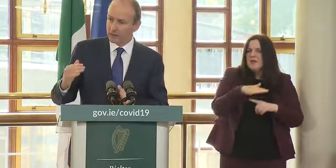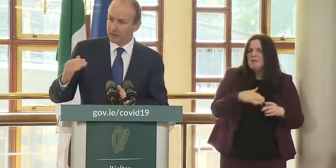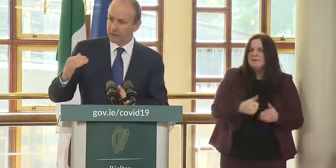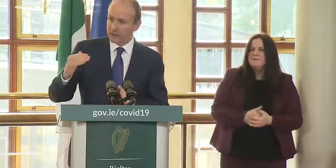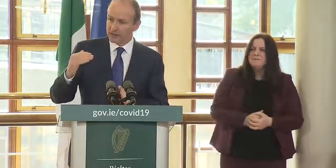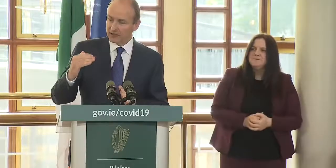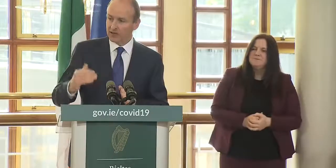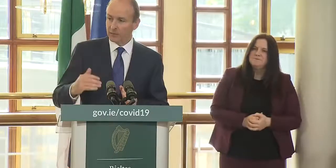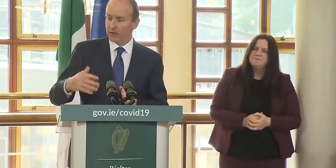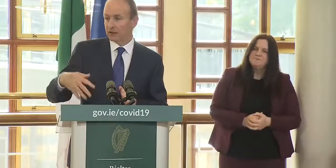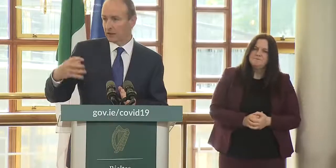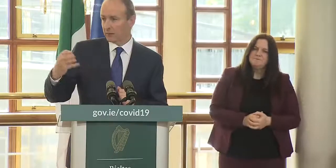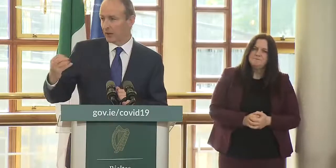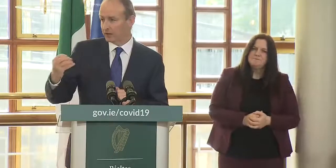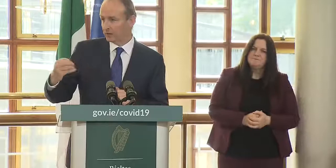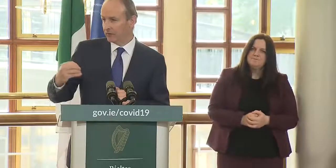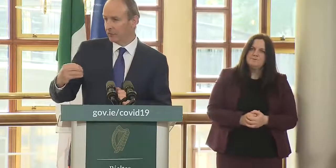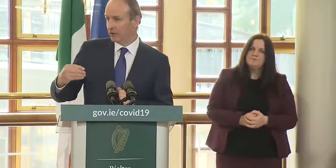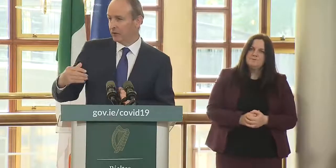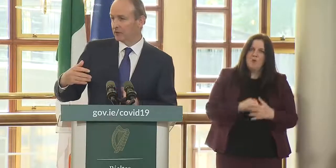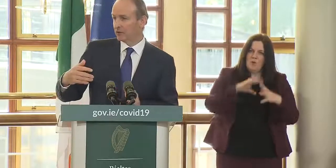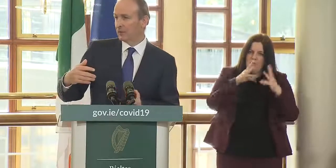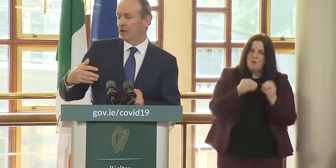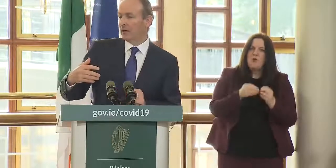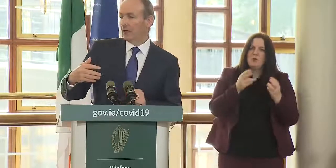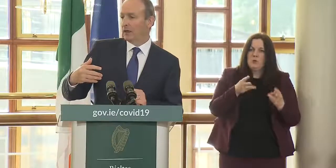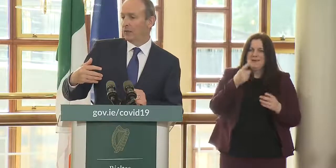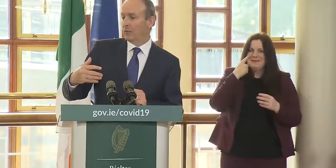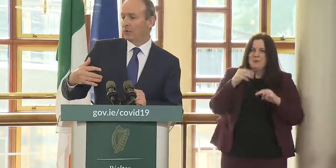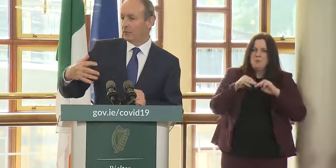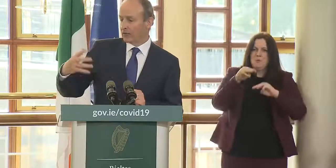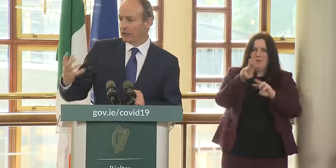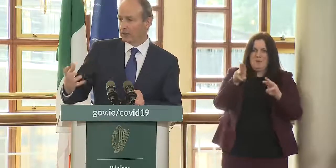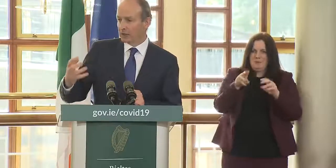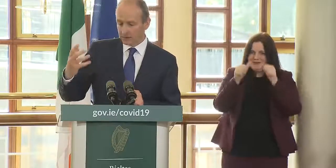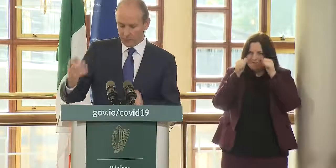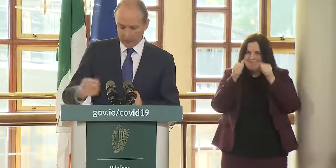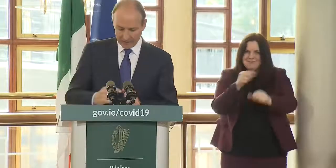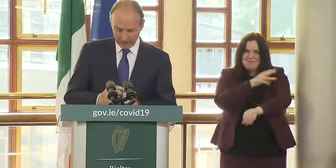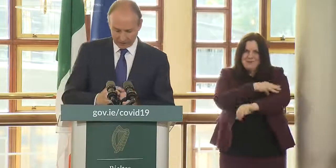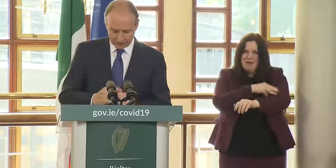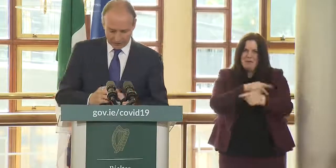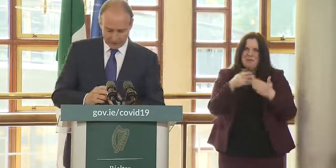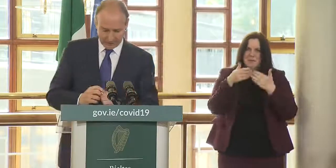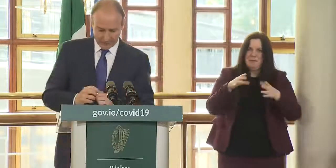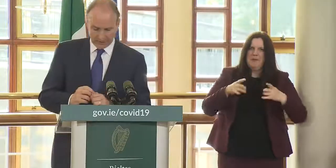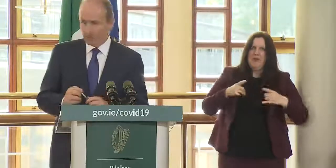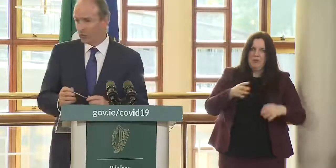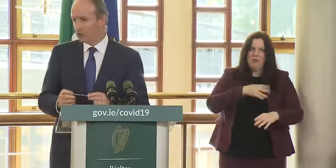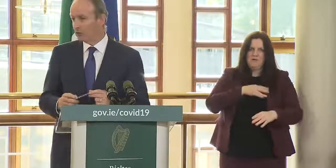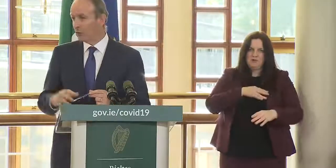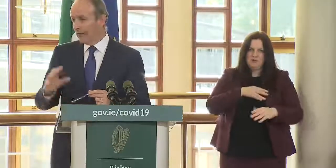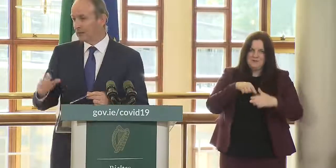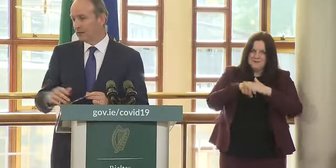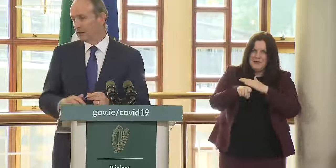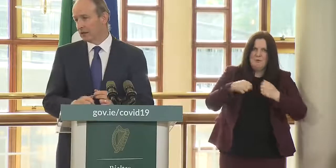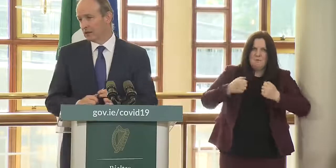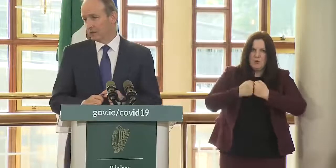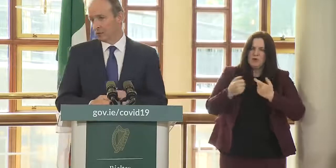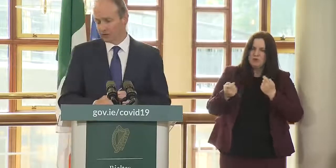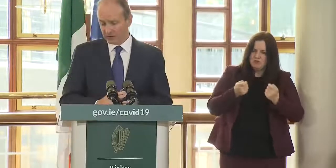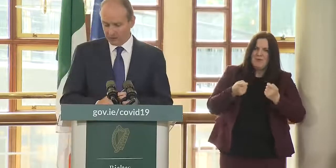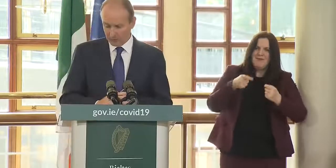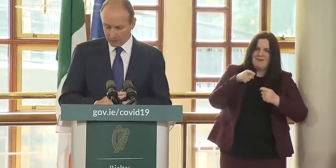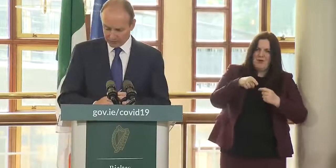and in tandem with that then there'll be heightened visibilities um of guardie and public health uh and border control at